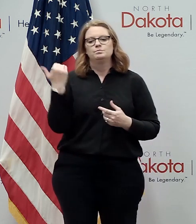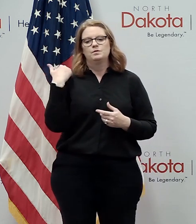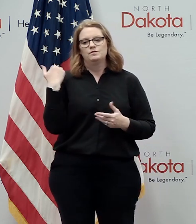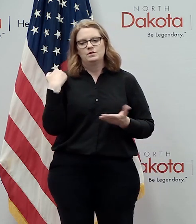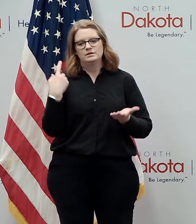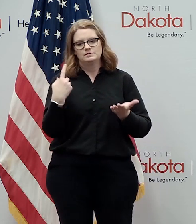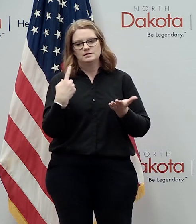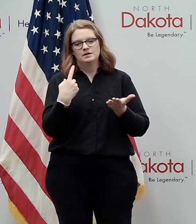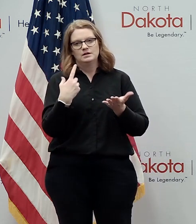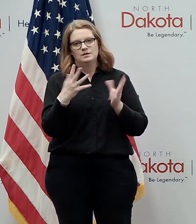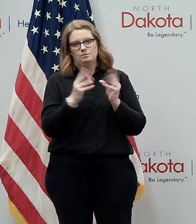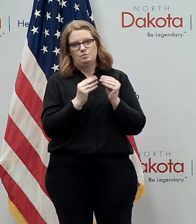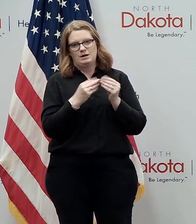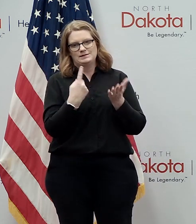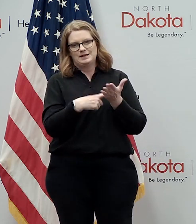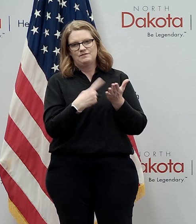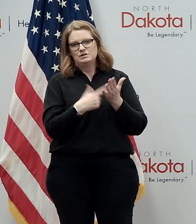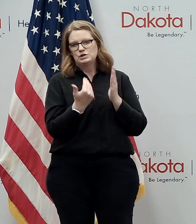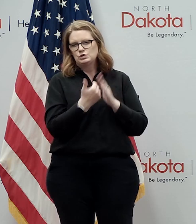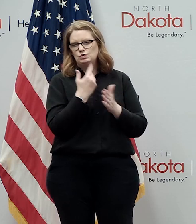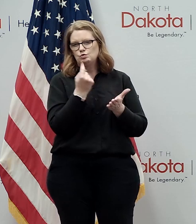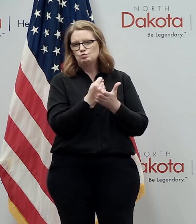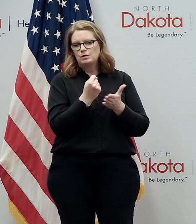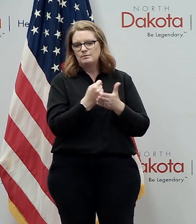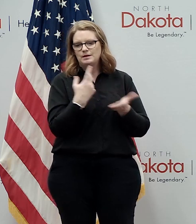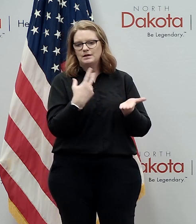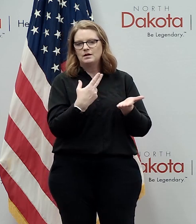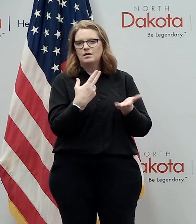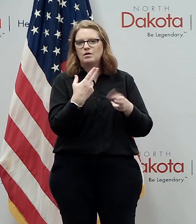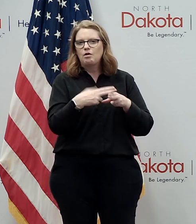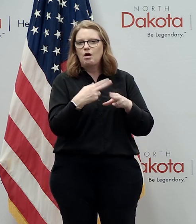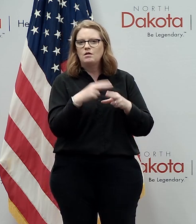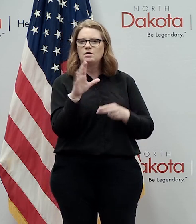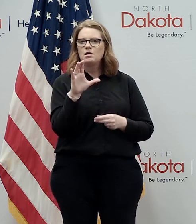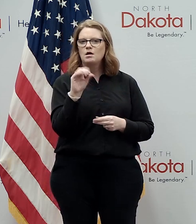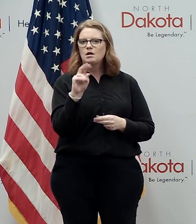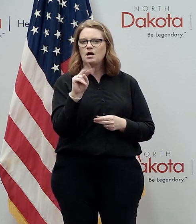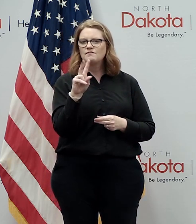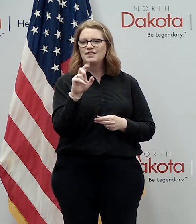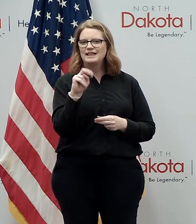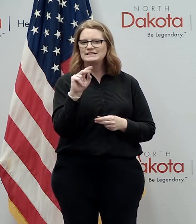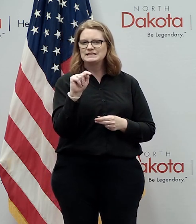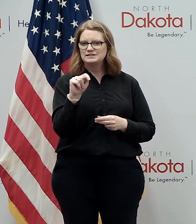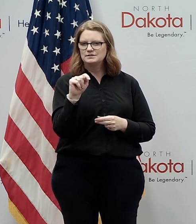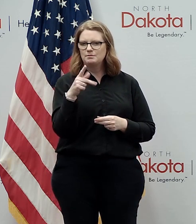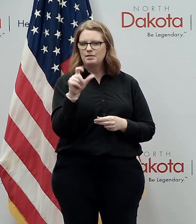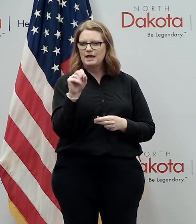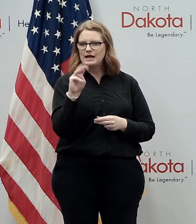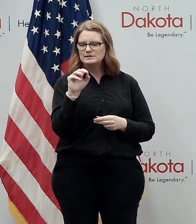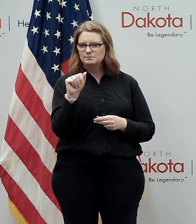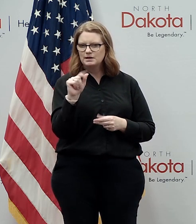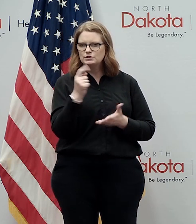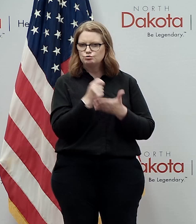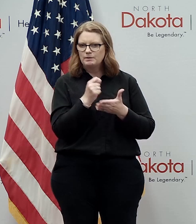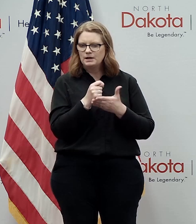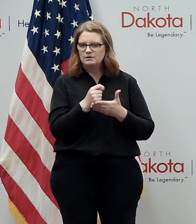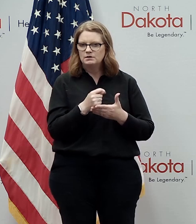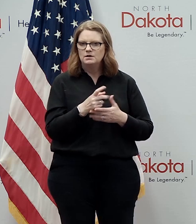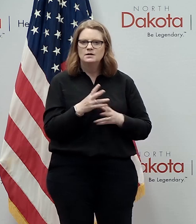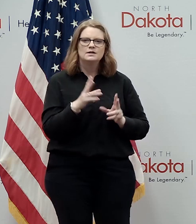press conferences there is a new treatment called convalescent plasma treatment those that are hospitalized with covid19